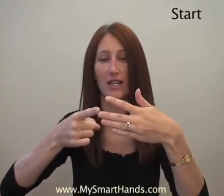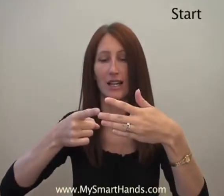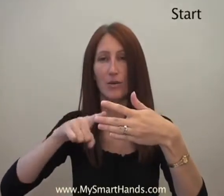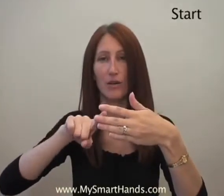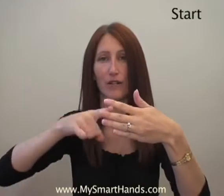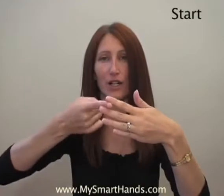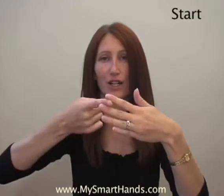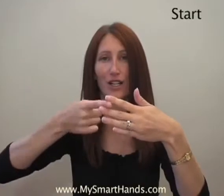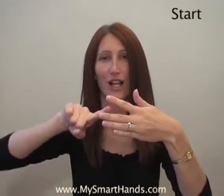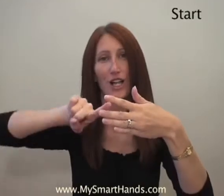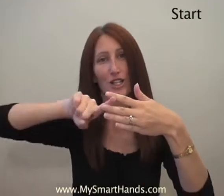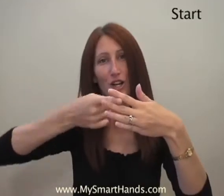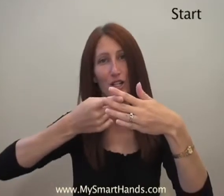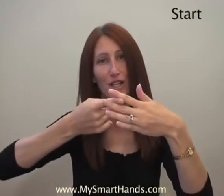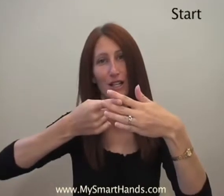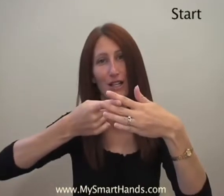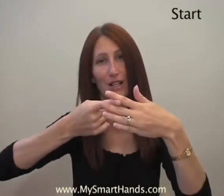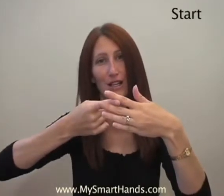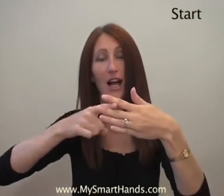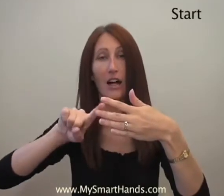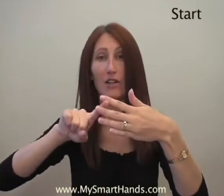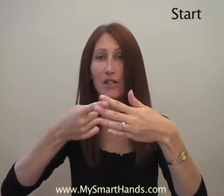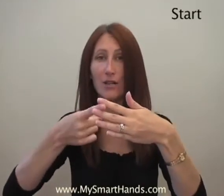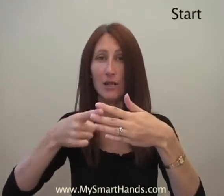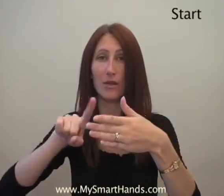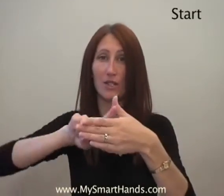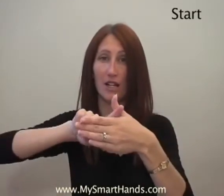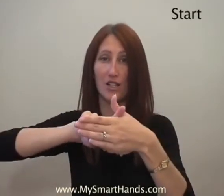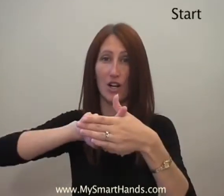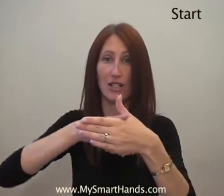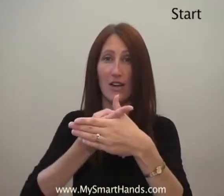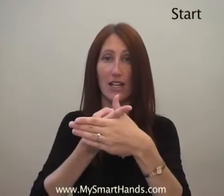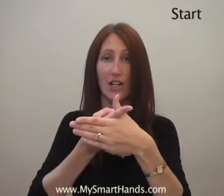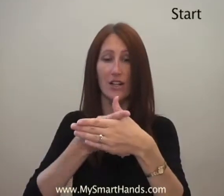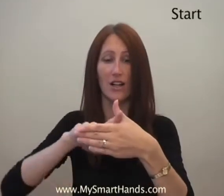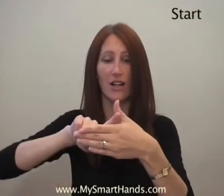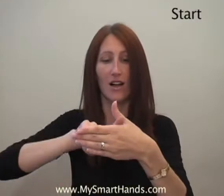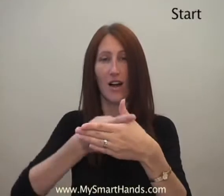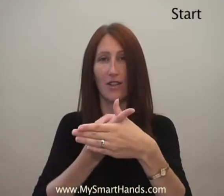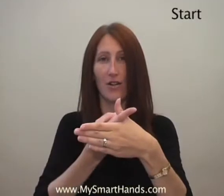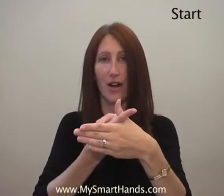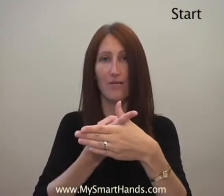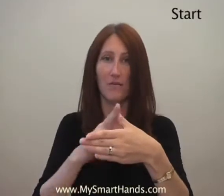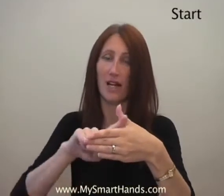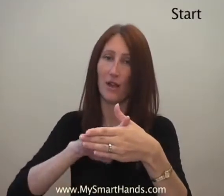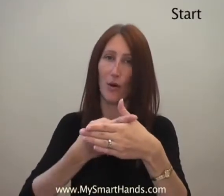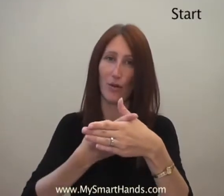and your middle finger. Start. I've also seen some people sign start down here on their thumb. They're both right.